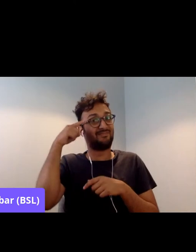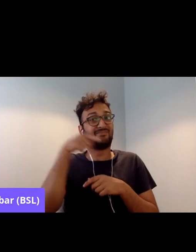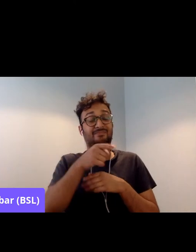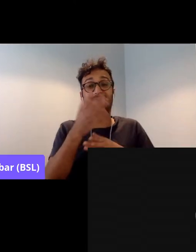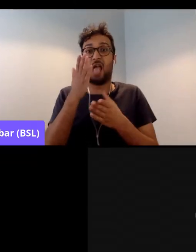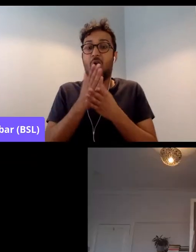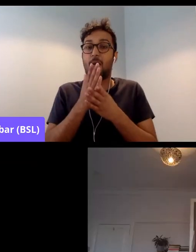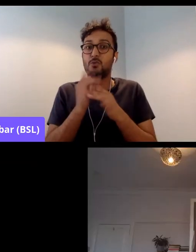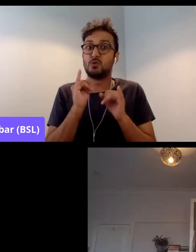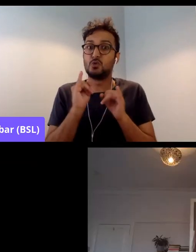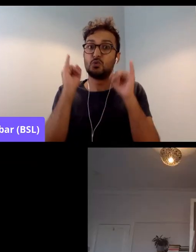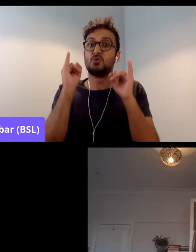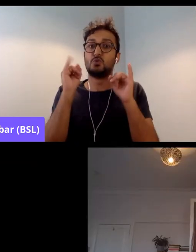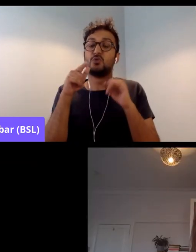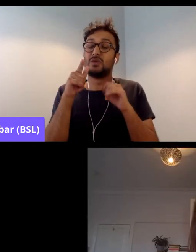race.